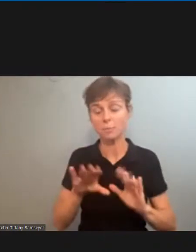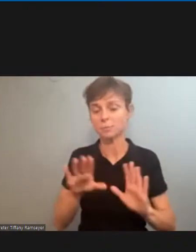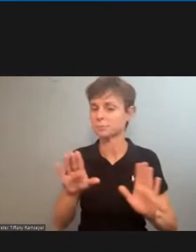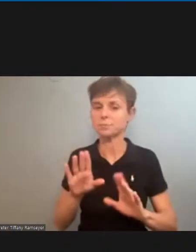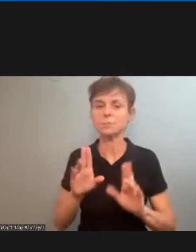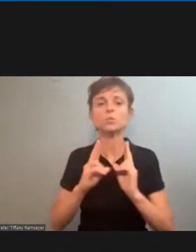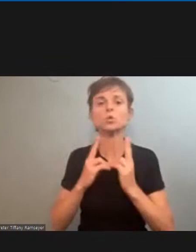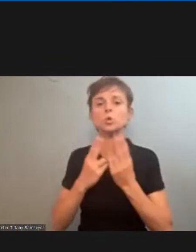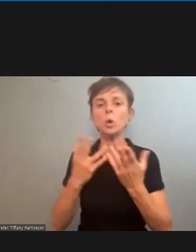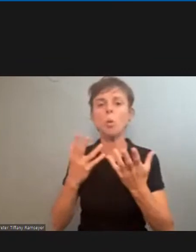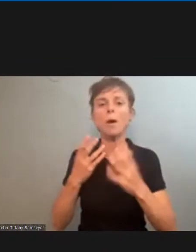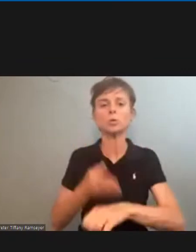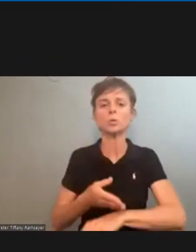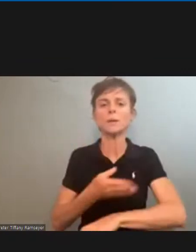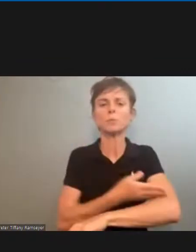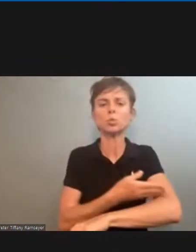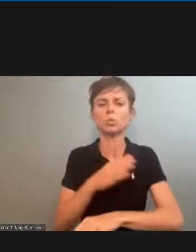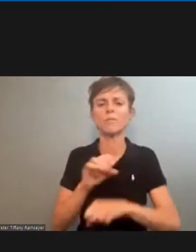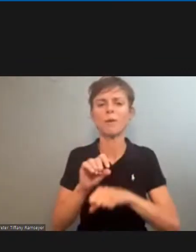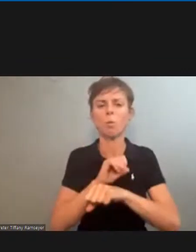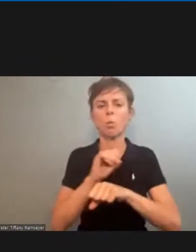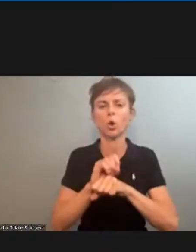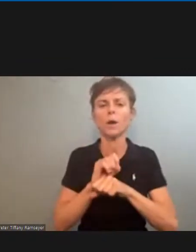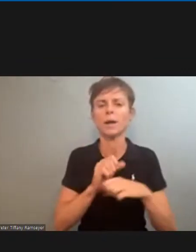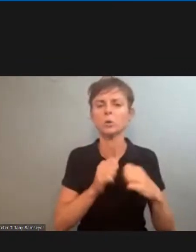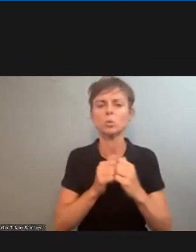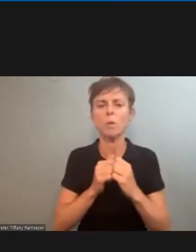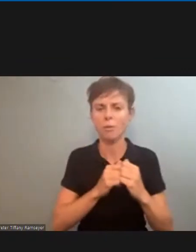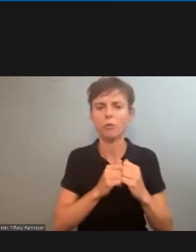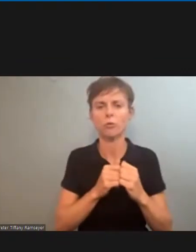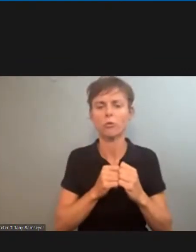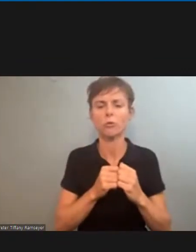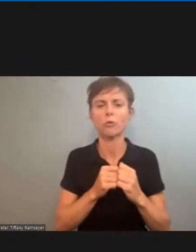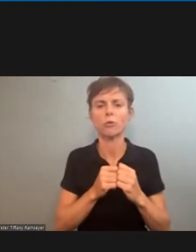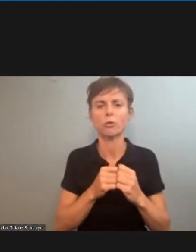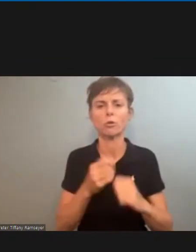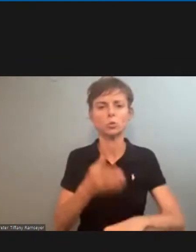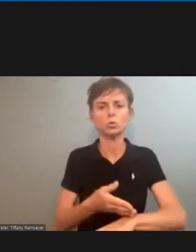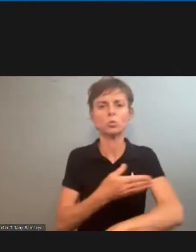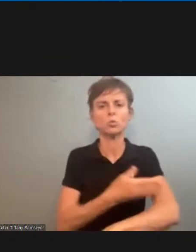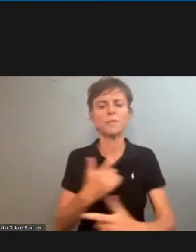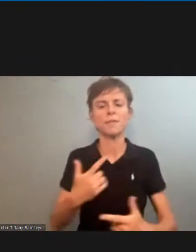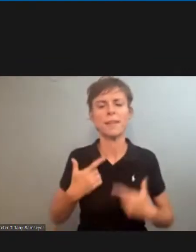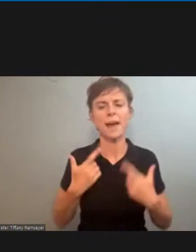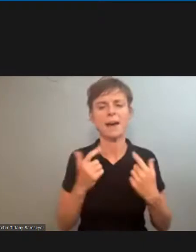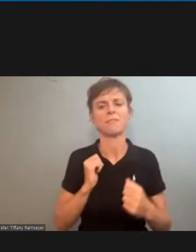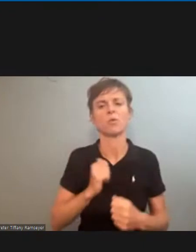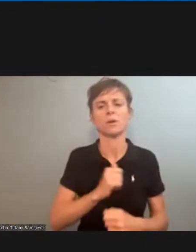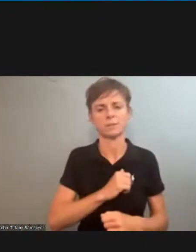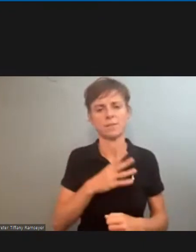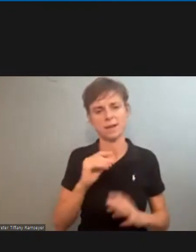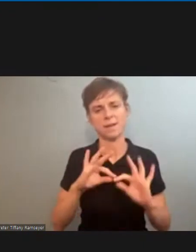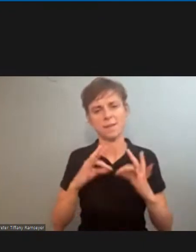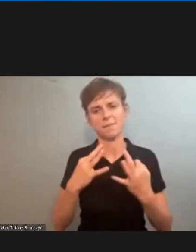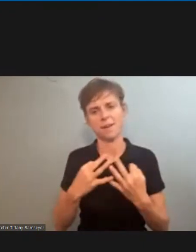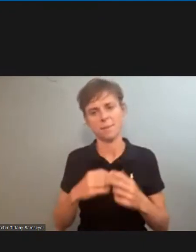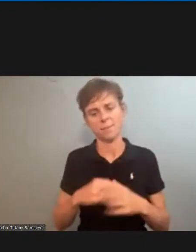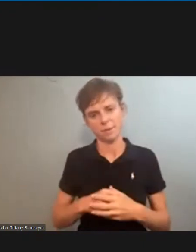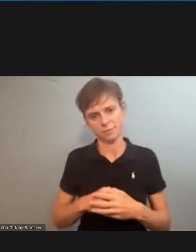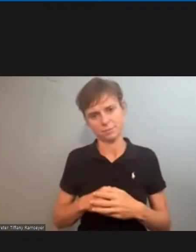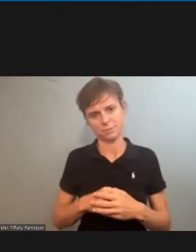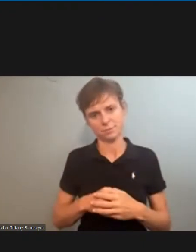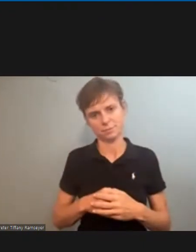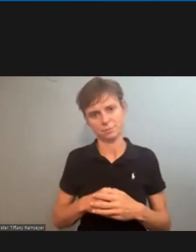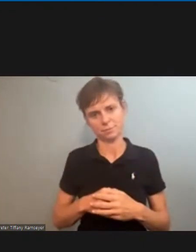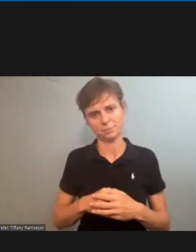improving working together uh to improve the lives of ourselves and our families uh and